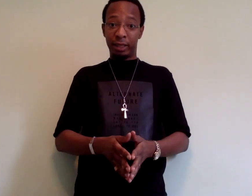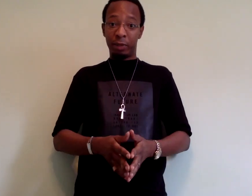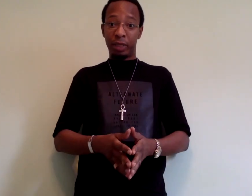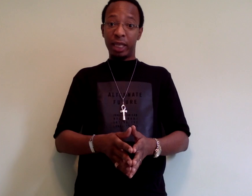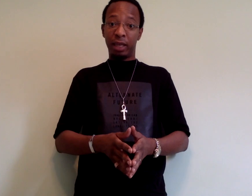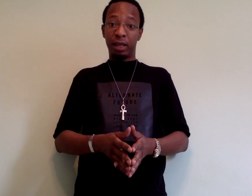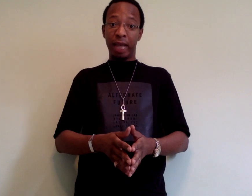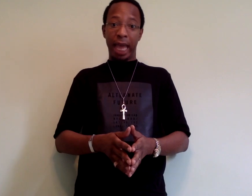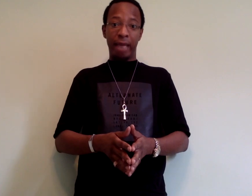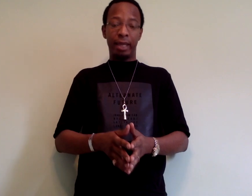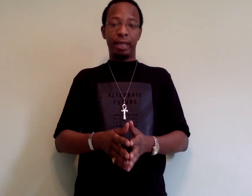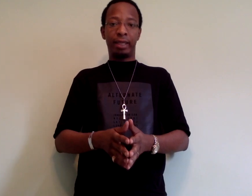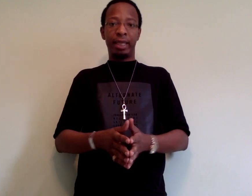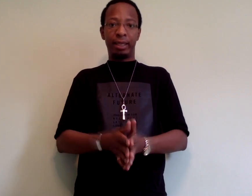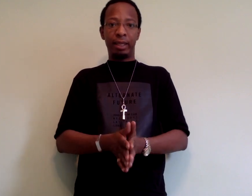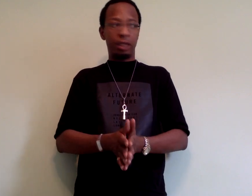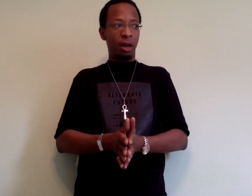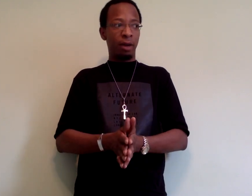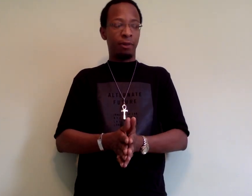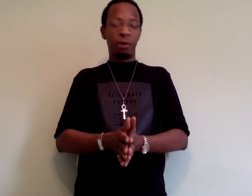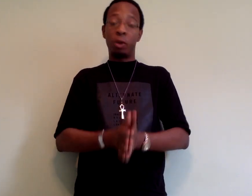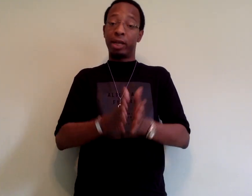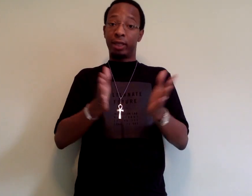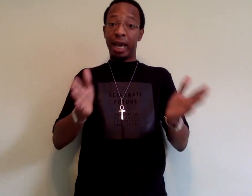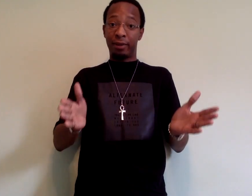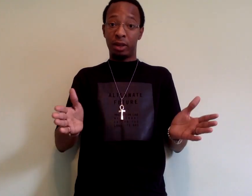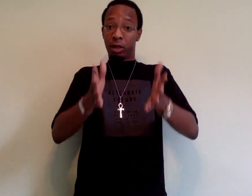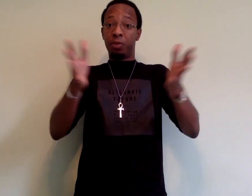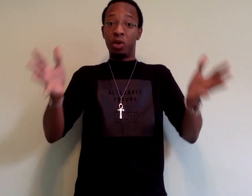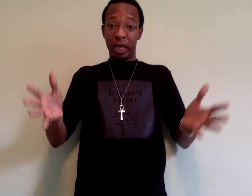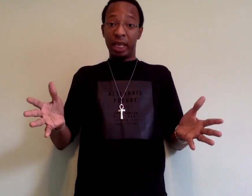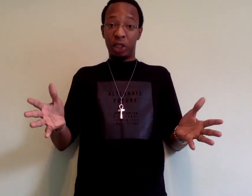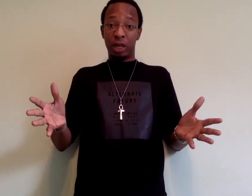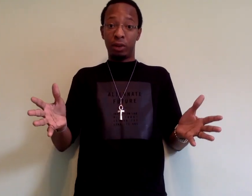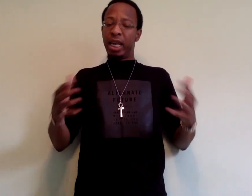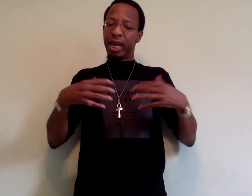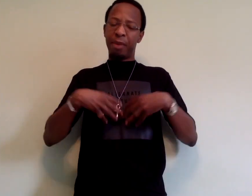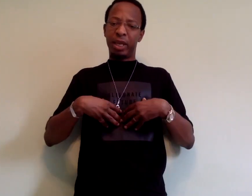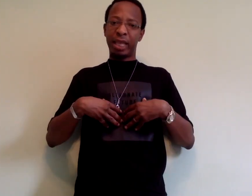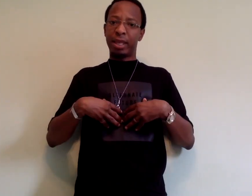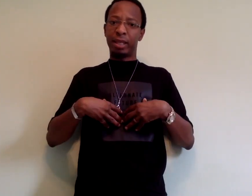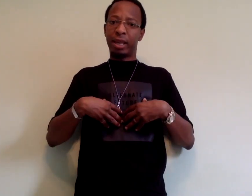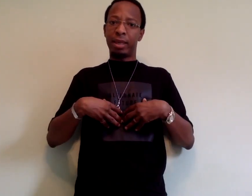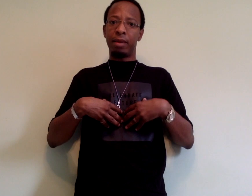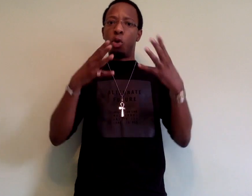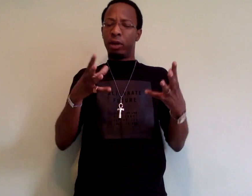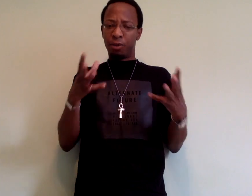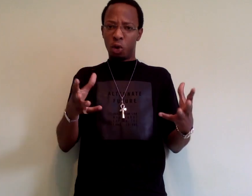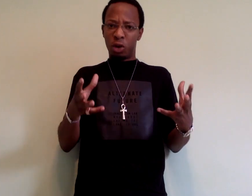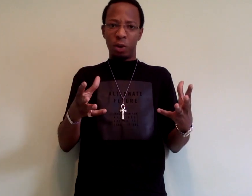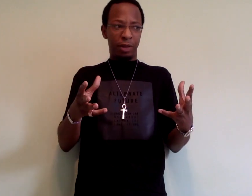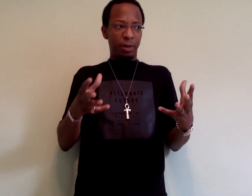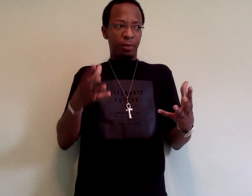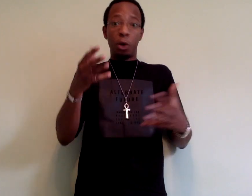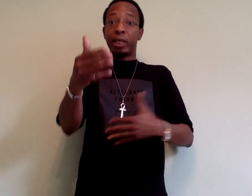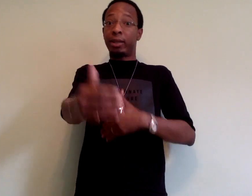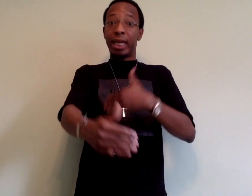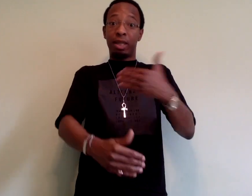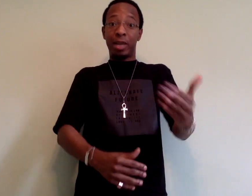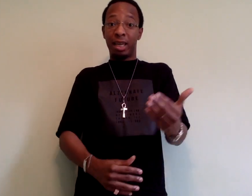in particular and the assistance of folks outside of the community in general. Not because I think there's anything morally wrong with folks outside the black